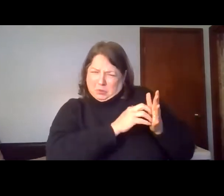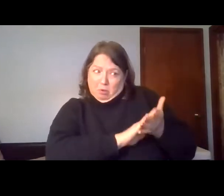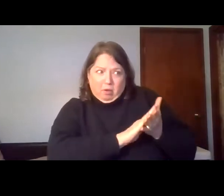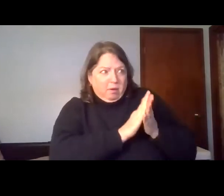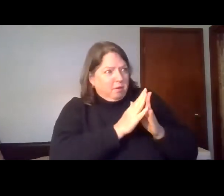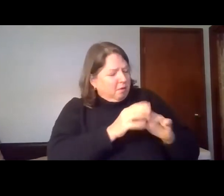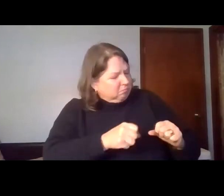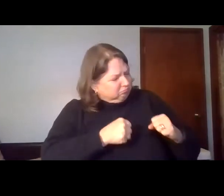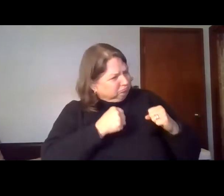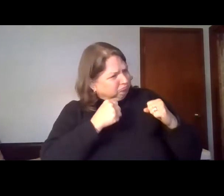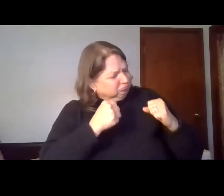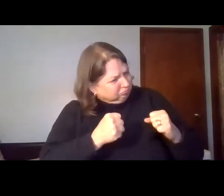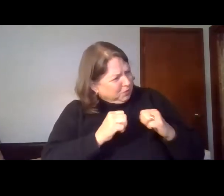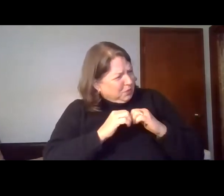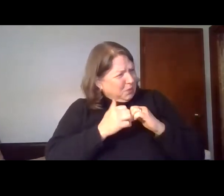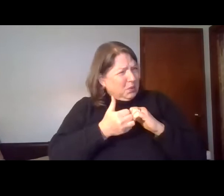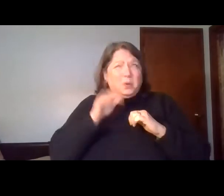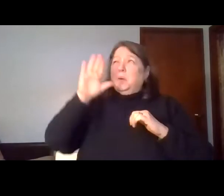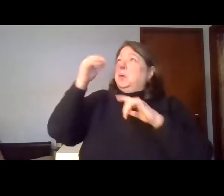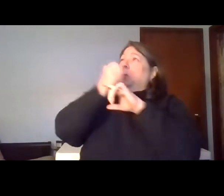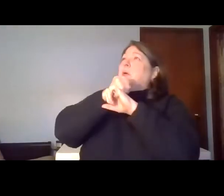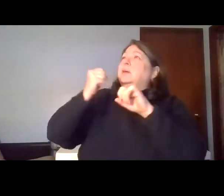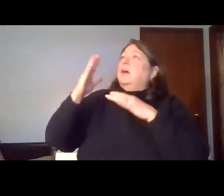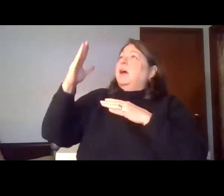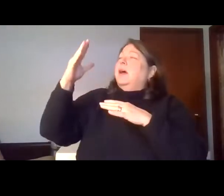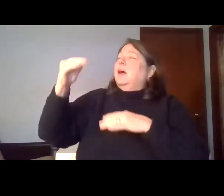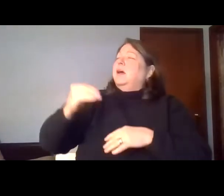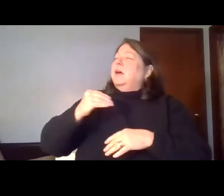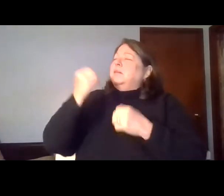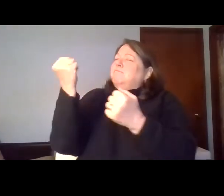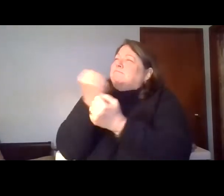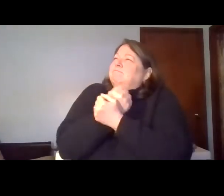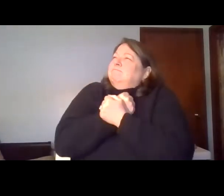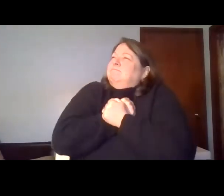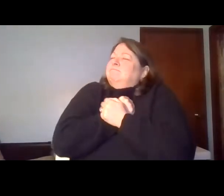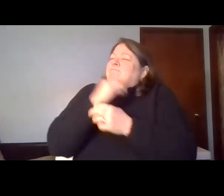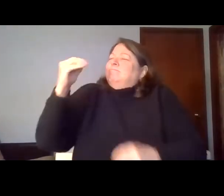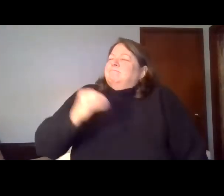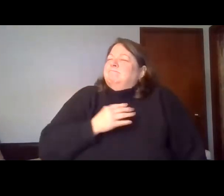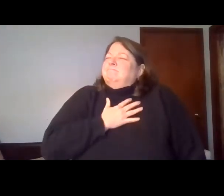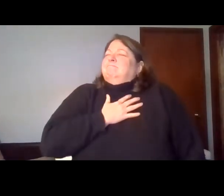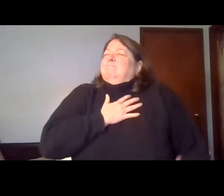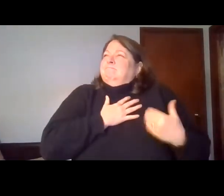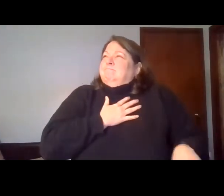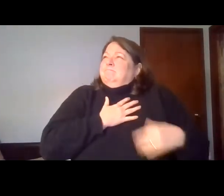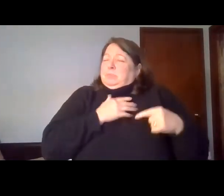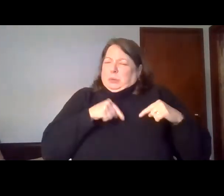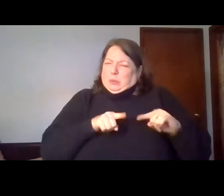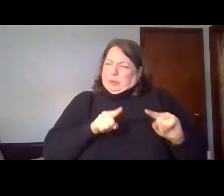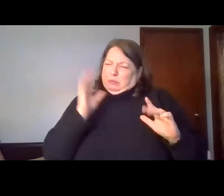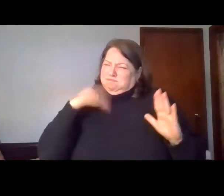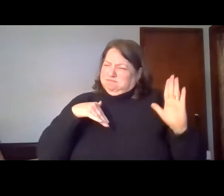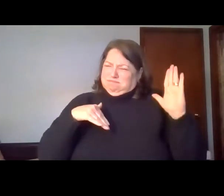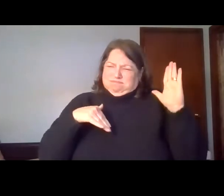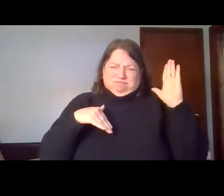Lord Savior's love, through